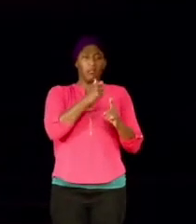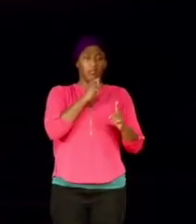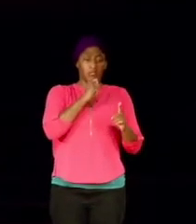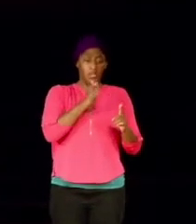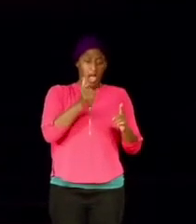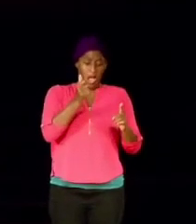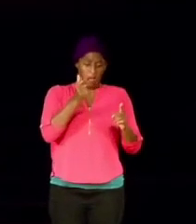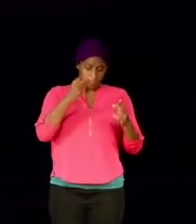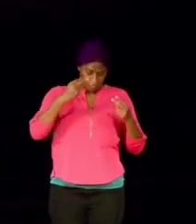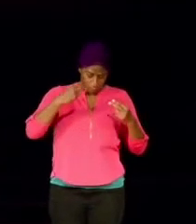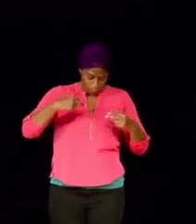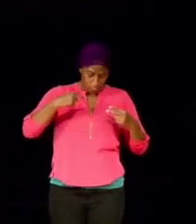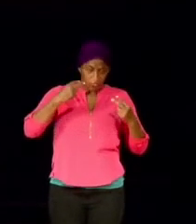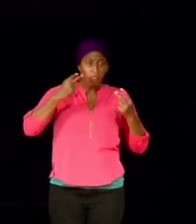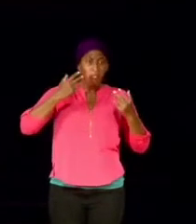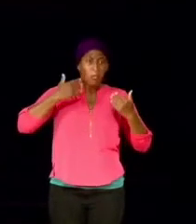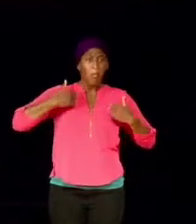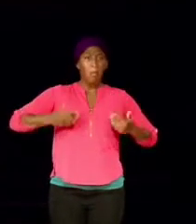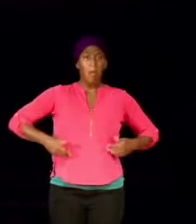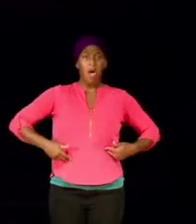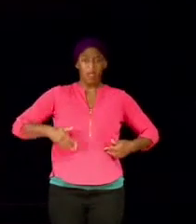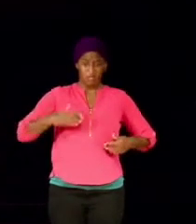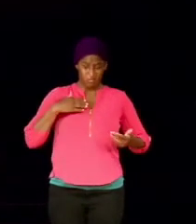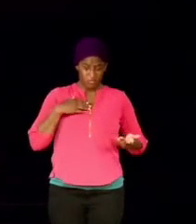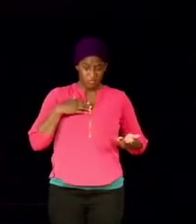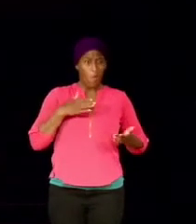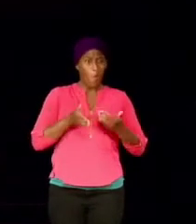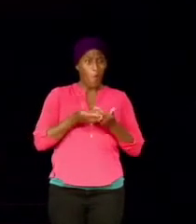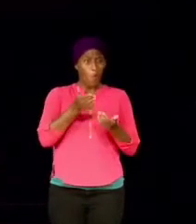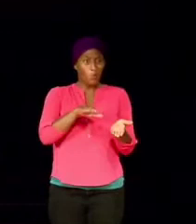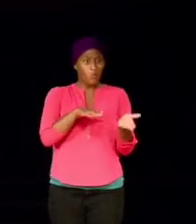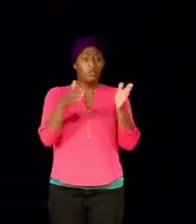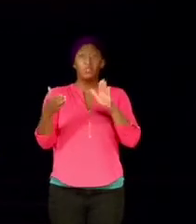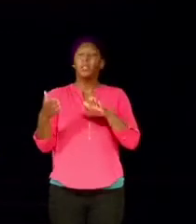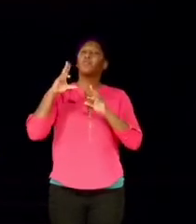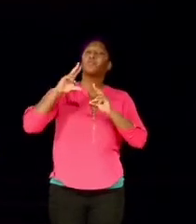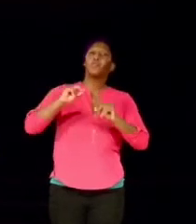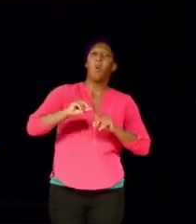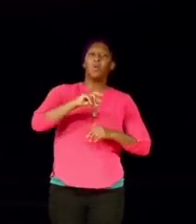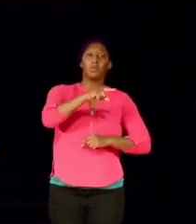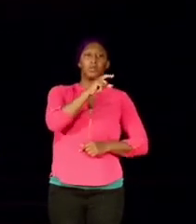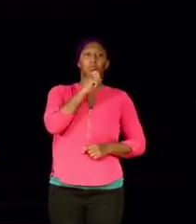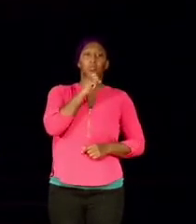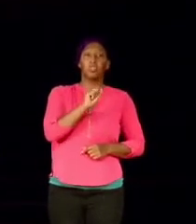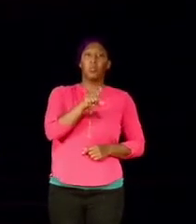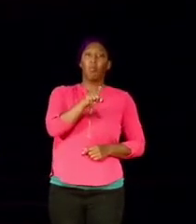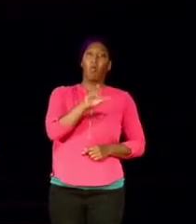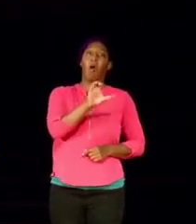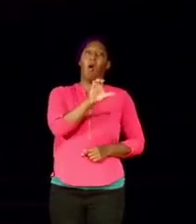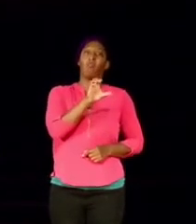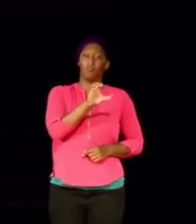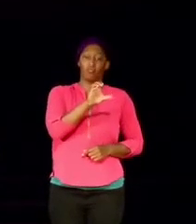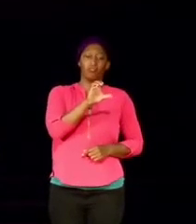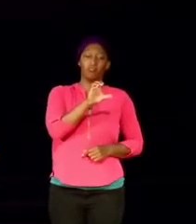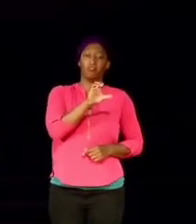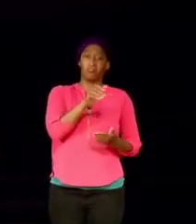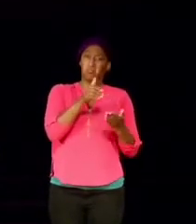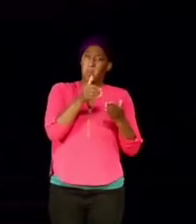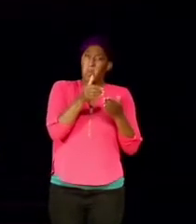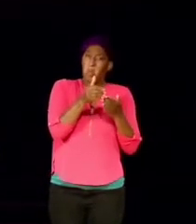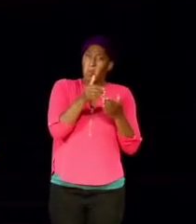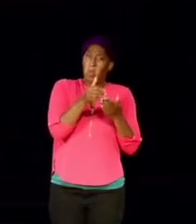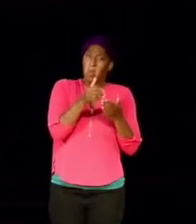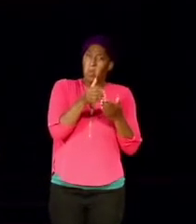dead. When he was about 100 years old, neither